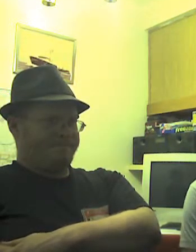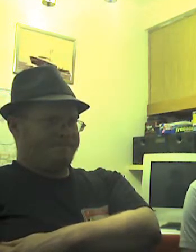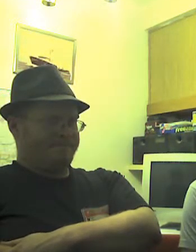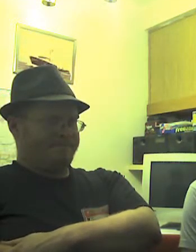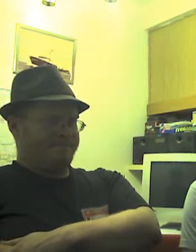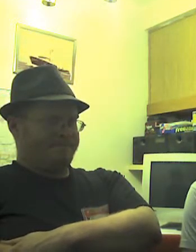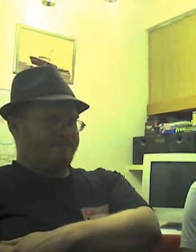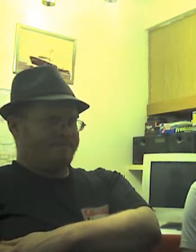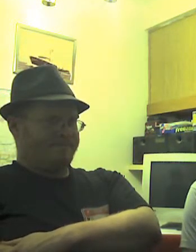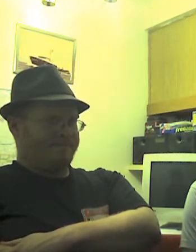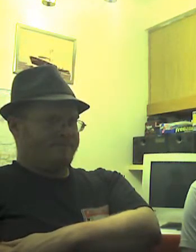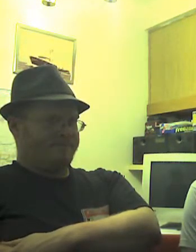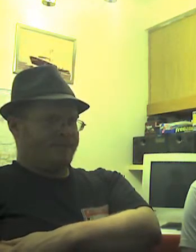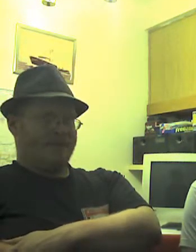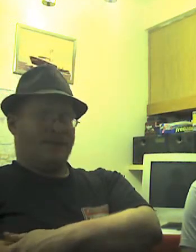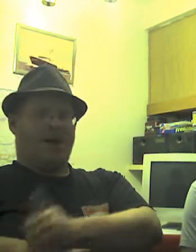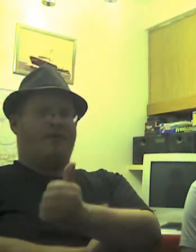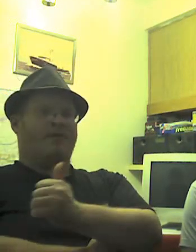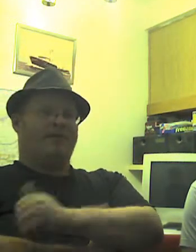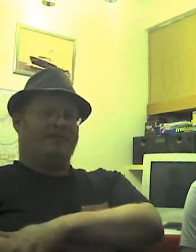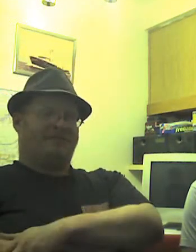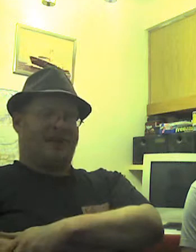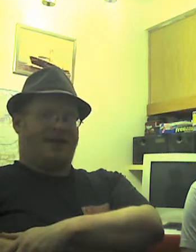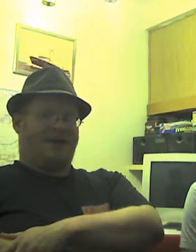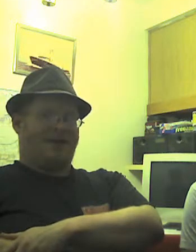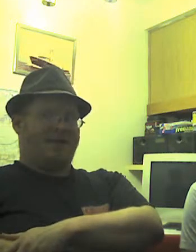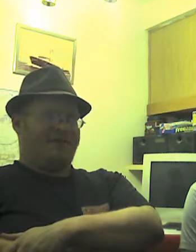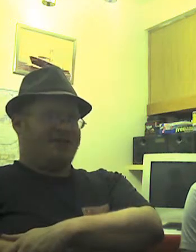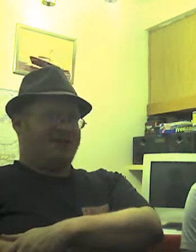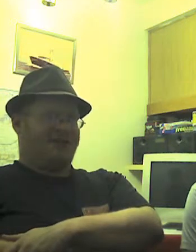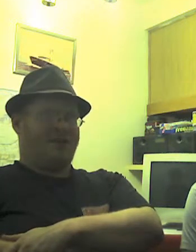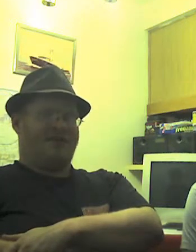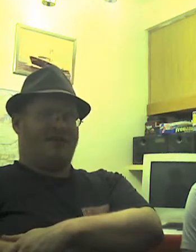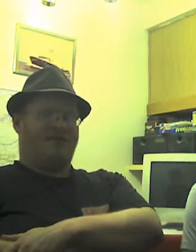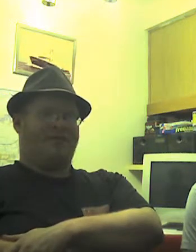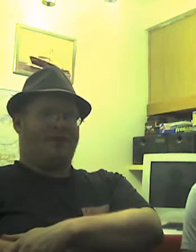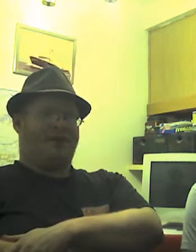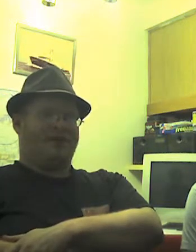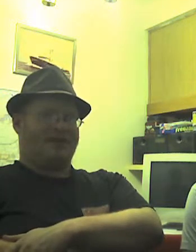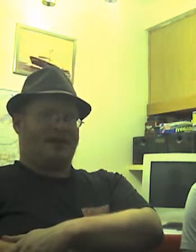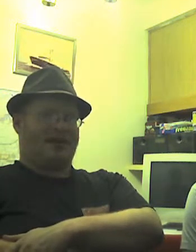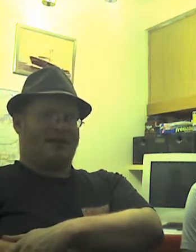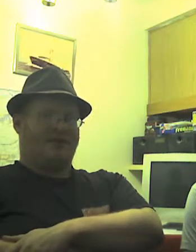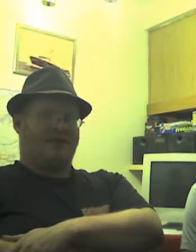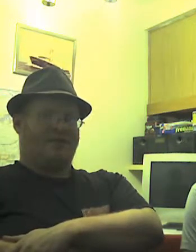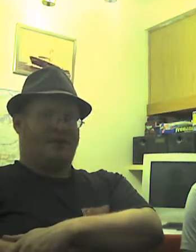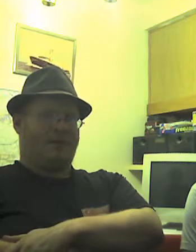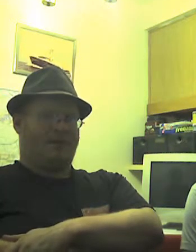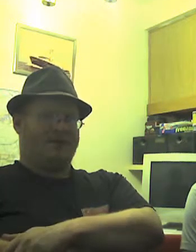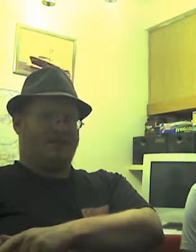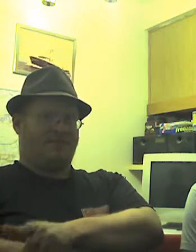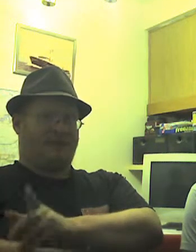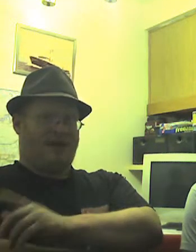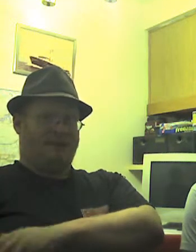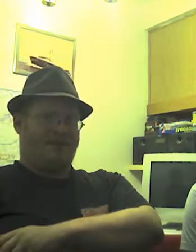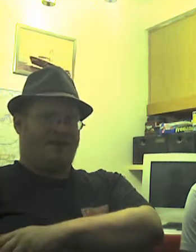It's funny how our school at the time had laser discs. Oh, of movies that she likes, though, uh, she got the book version from the library